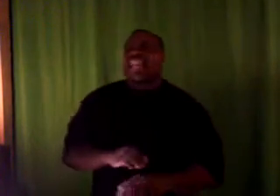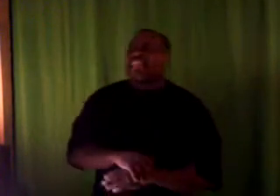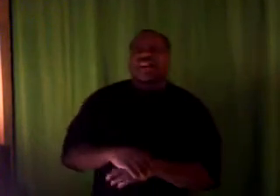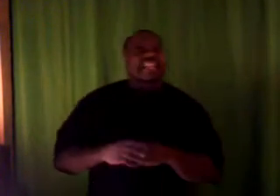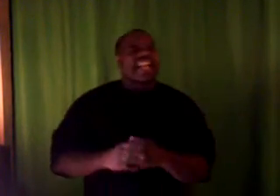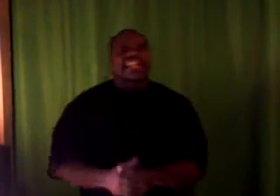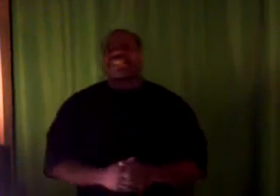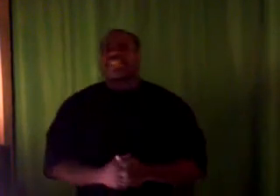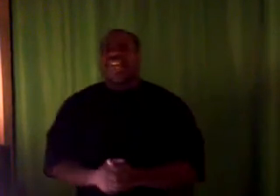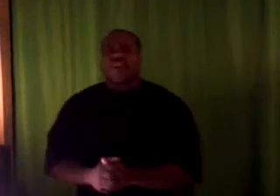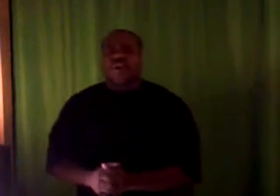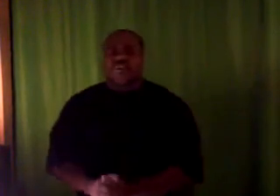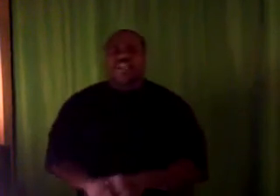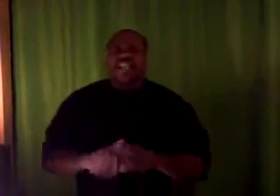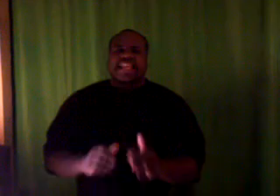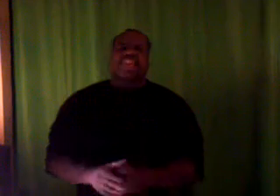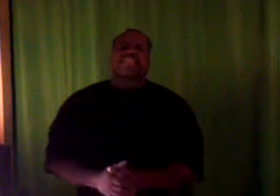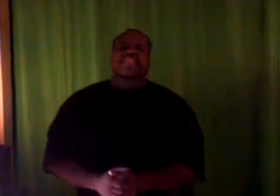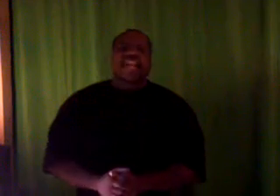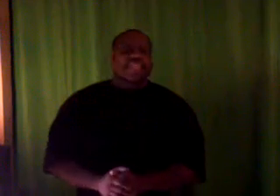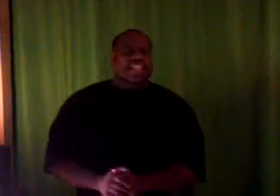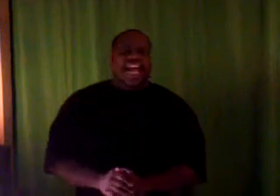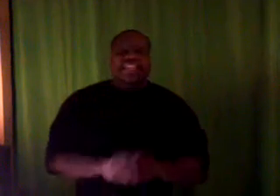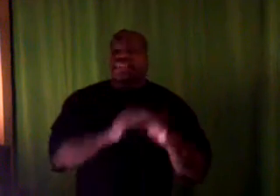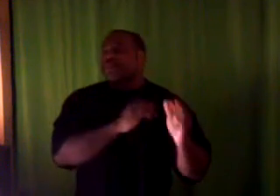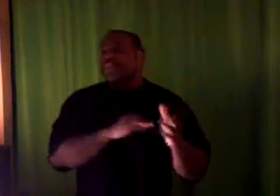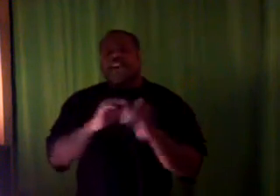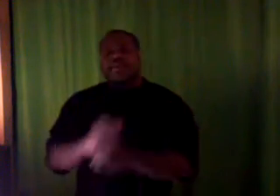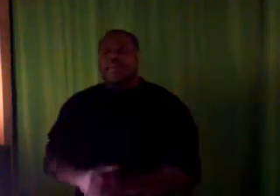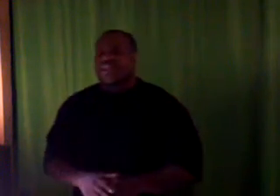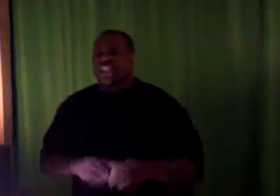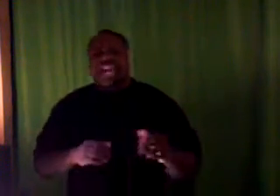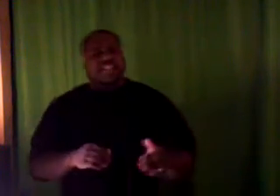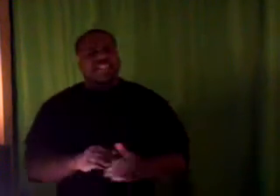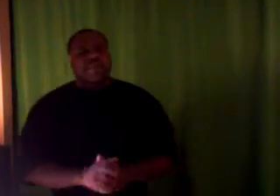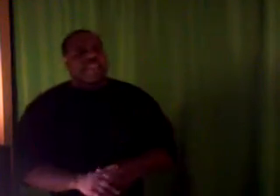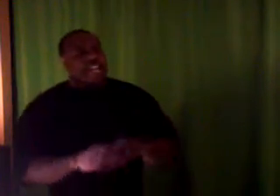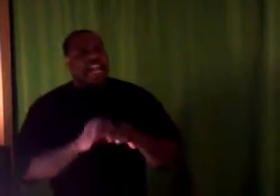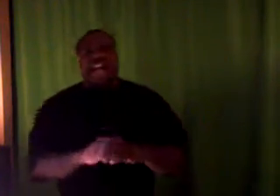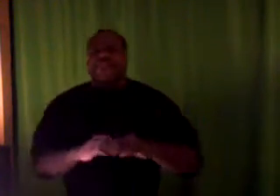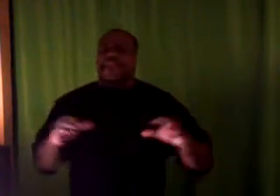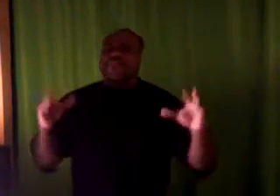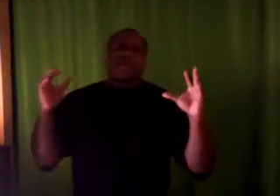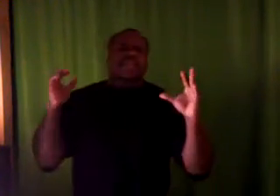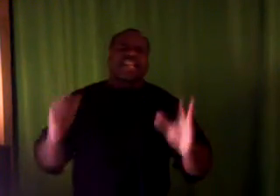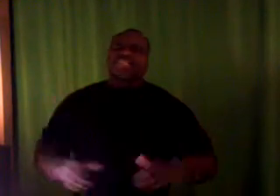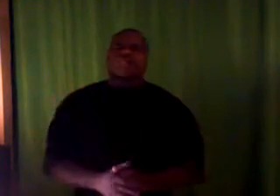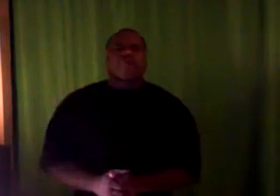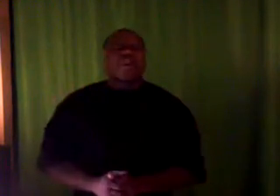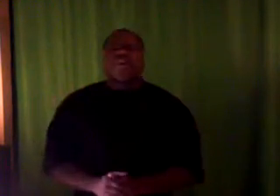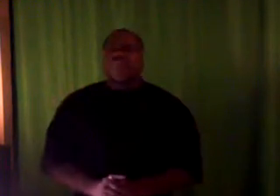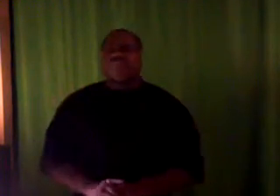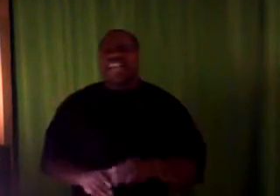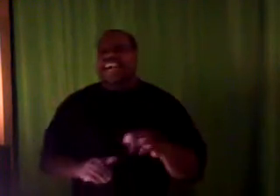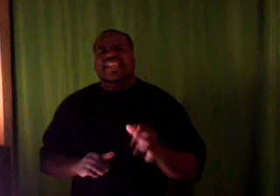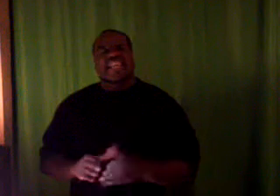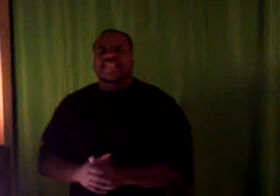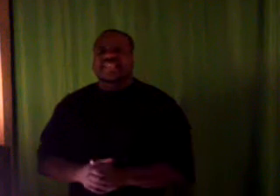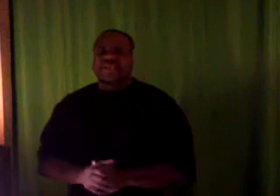thinking about changing his life over and giving his life to God. So many of our brothers are locked up. And I got family members that I just pray hard for and I ain't care with them.